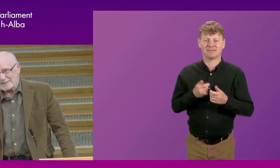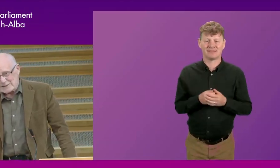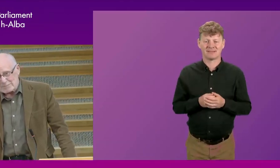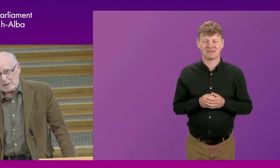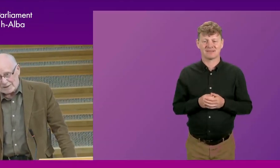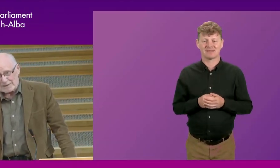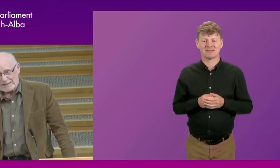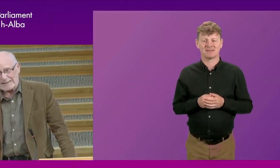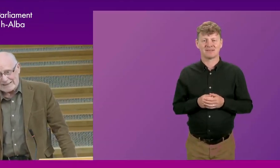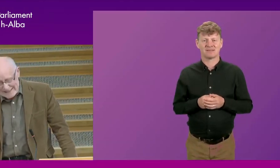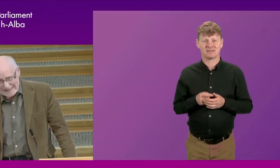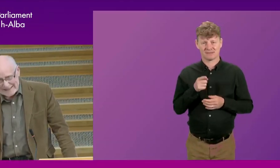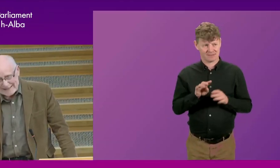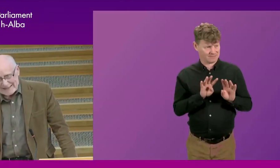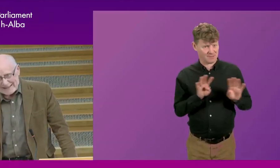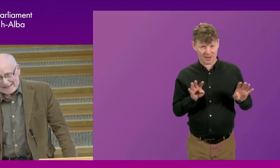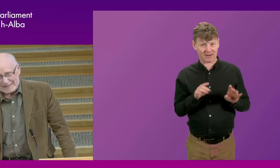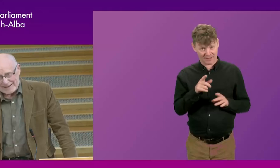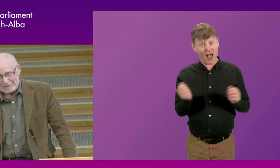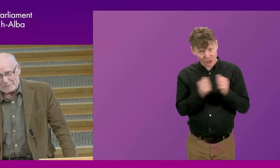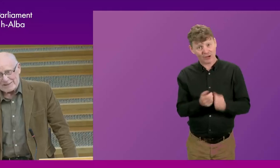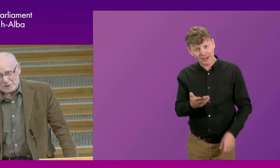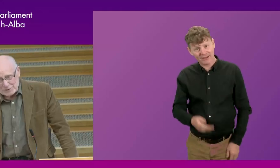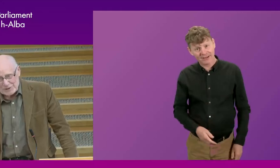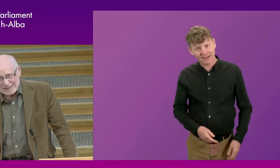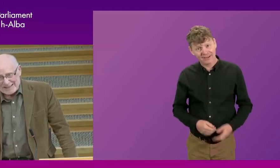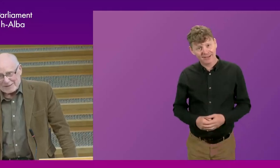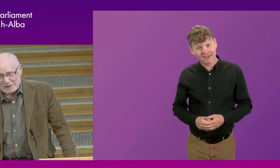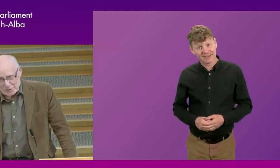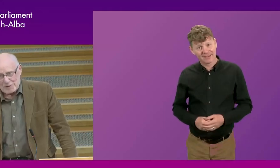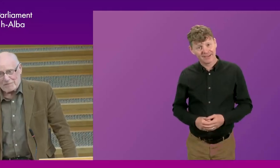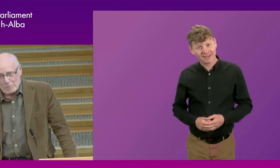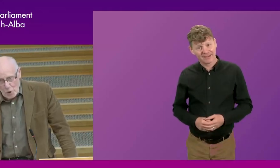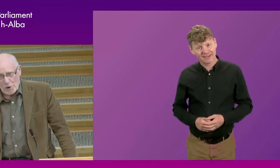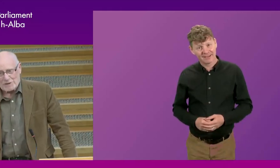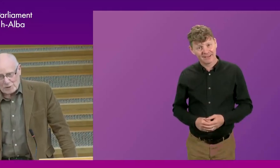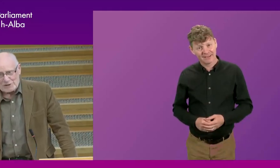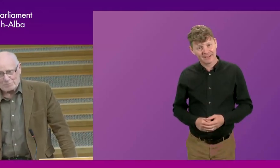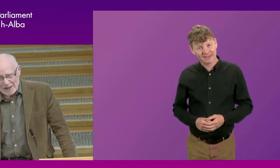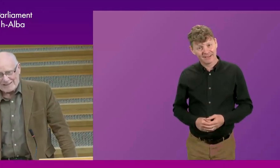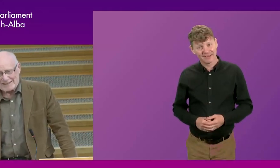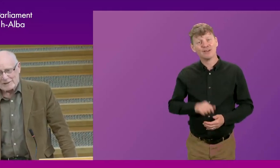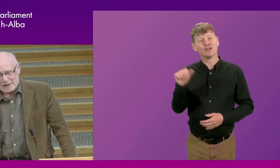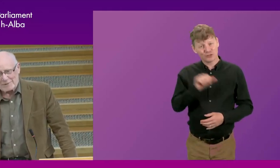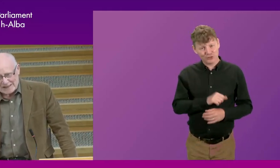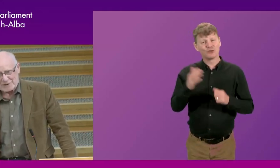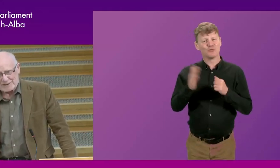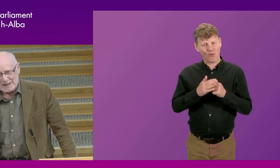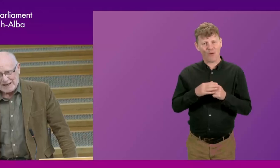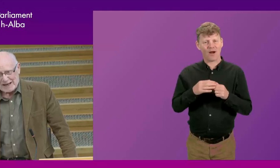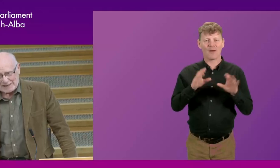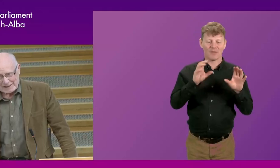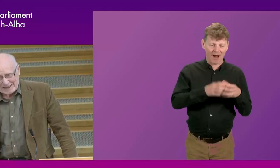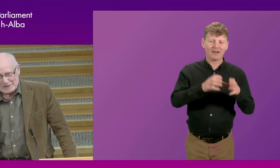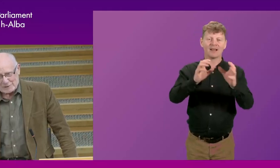Does the panel agree that we should have more cross-party collaboration